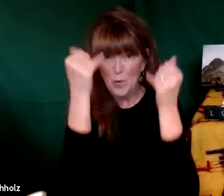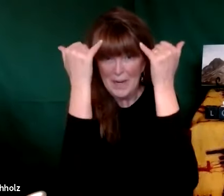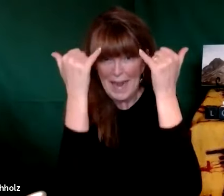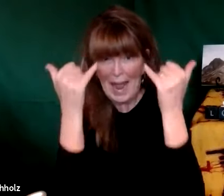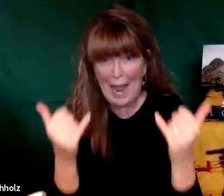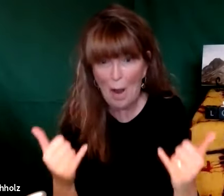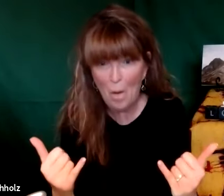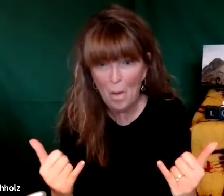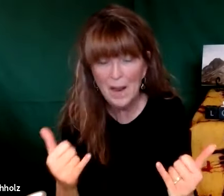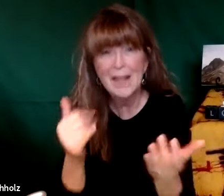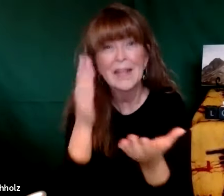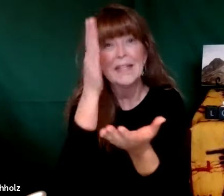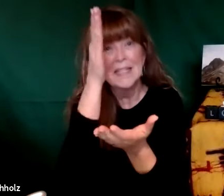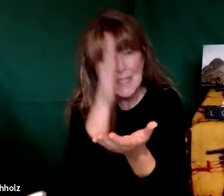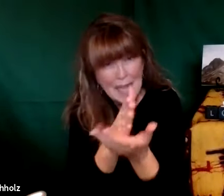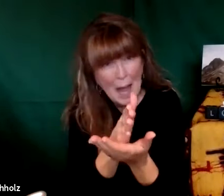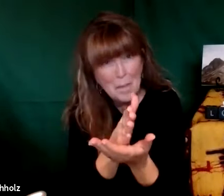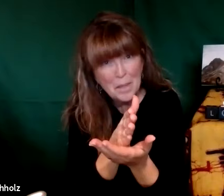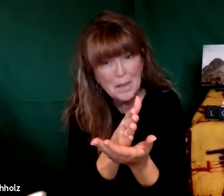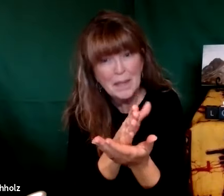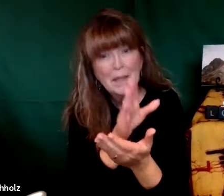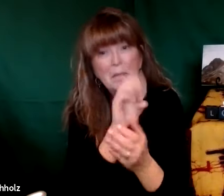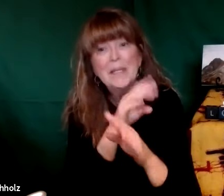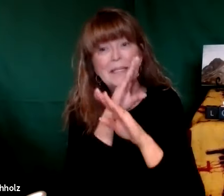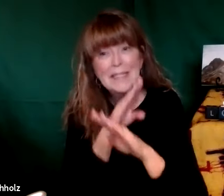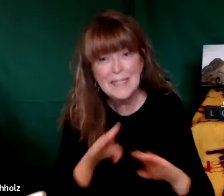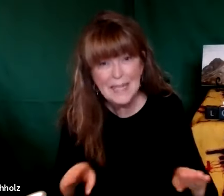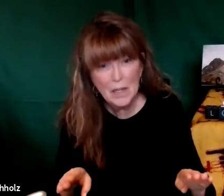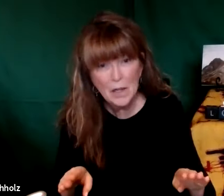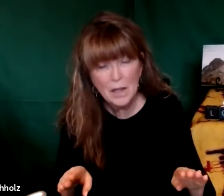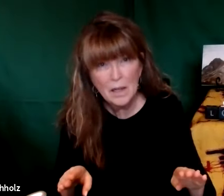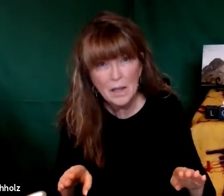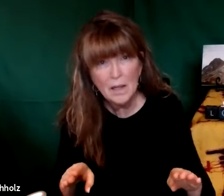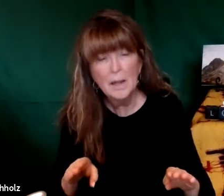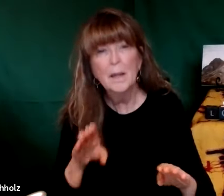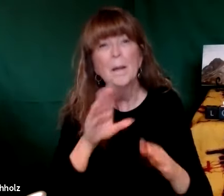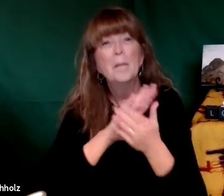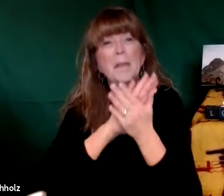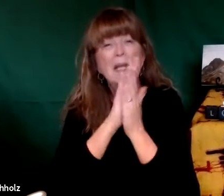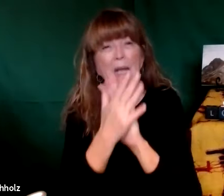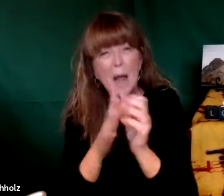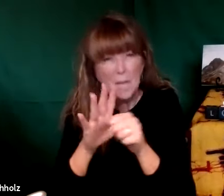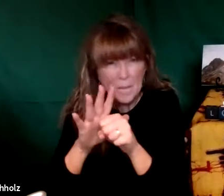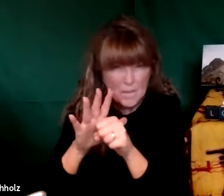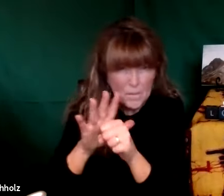I'm speaking to you right now stop be still